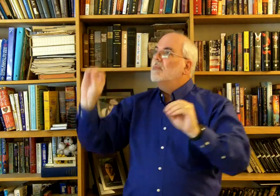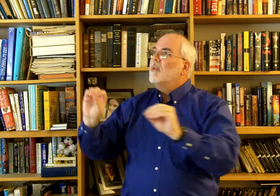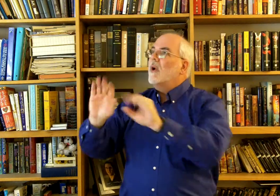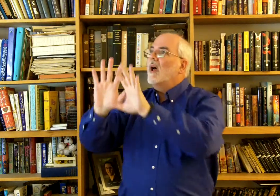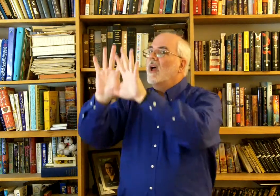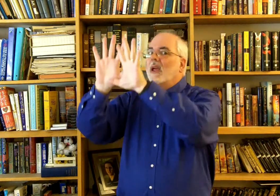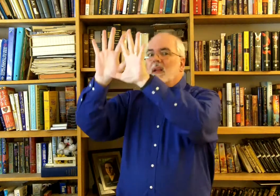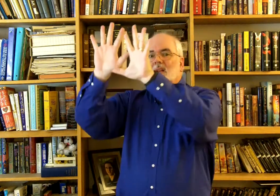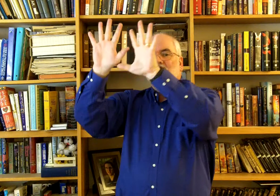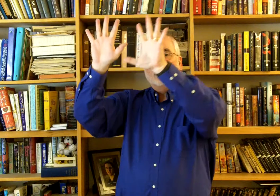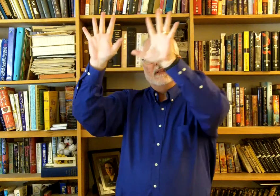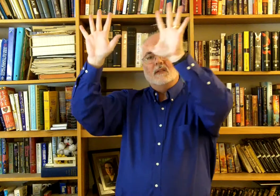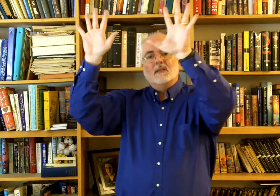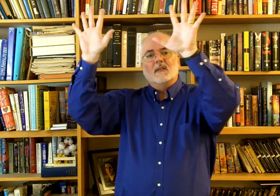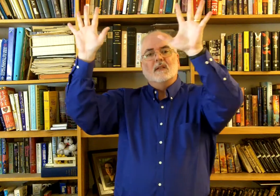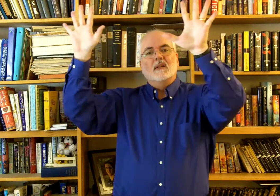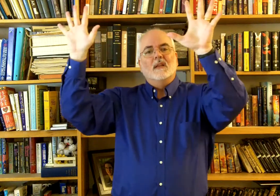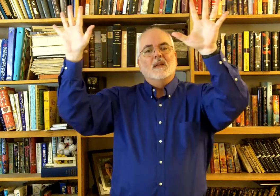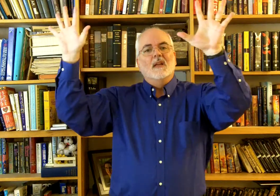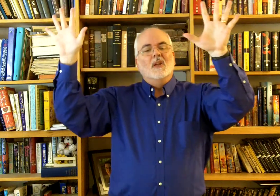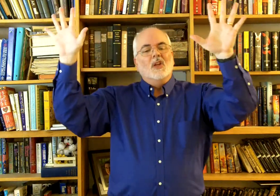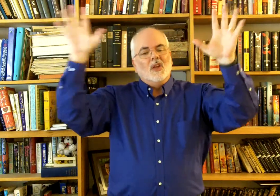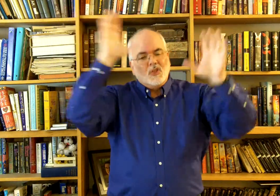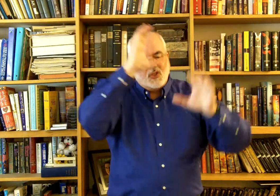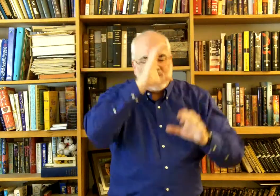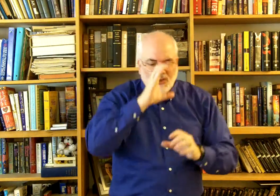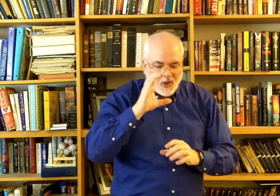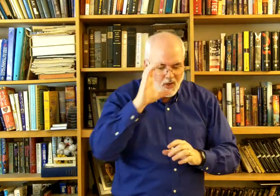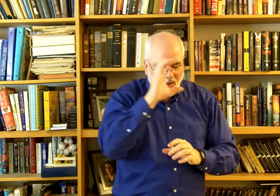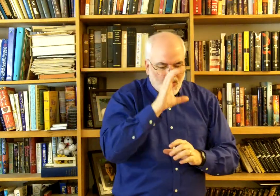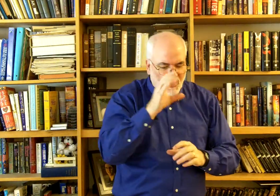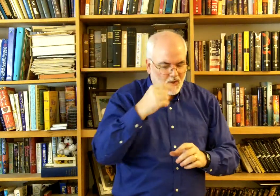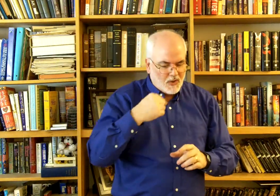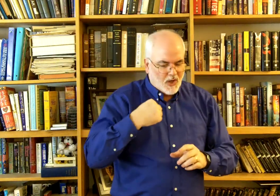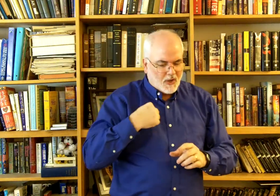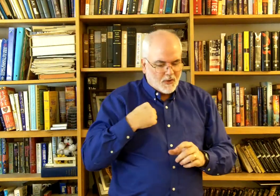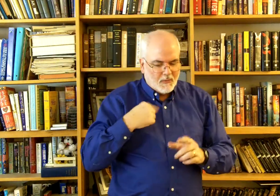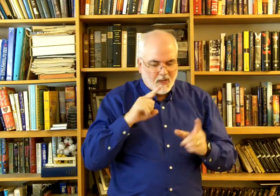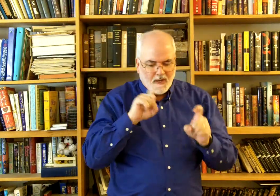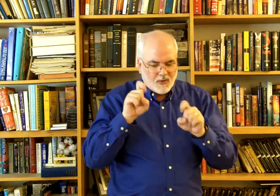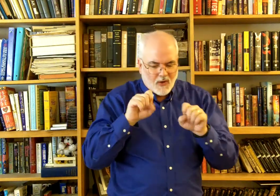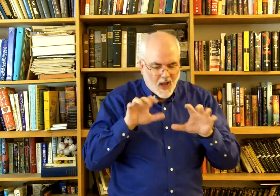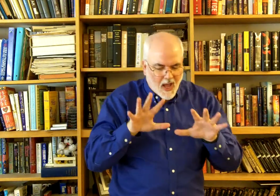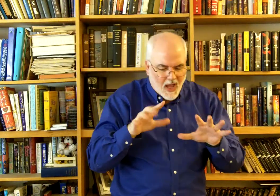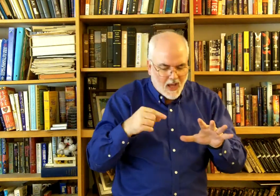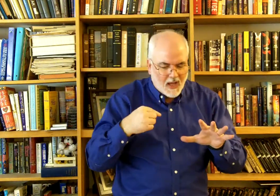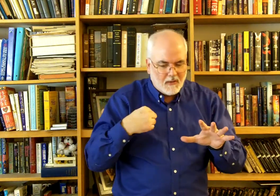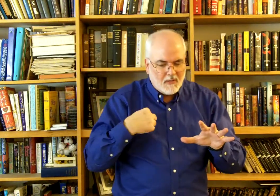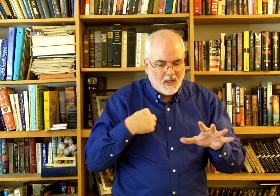brightness the Search me, try me